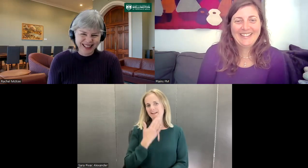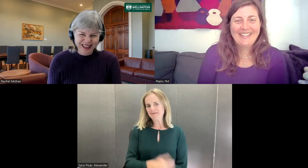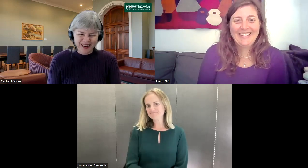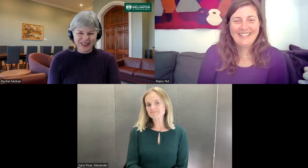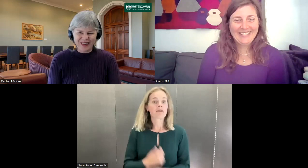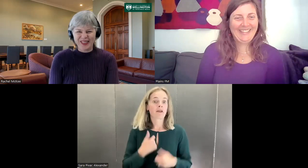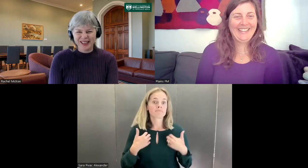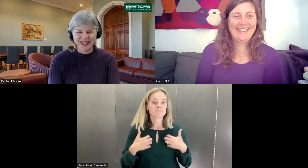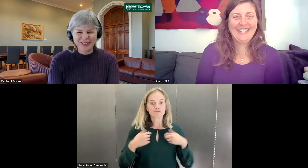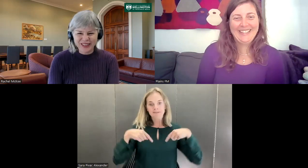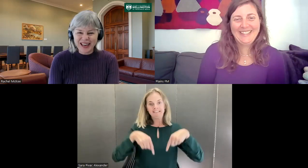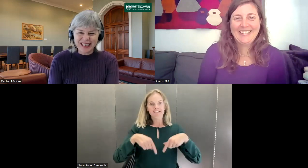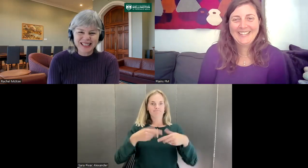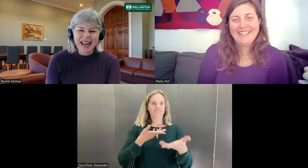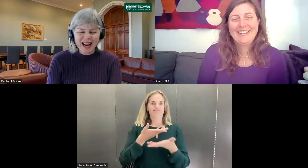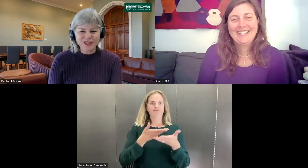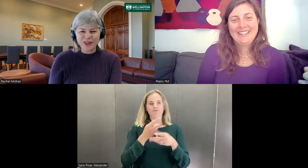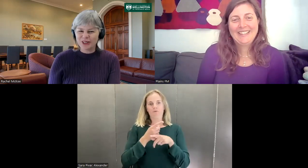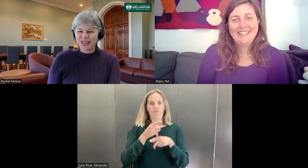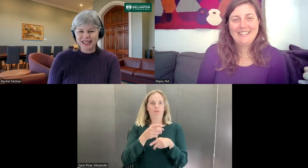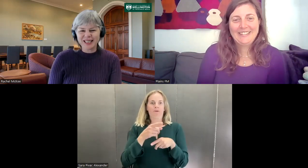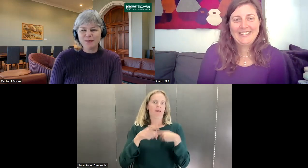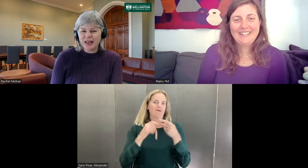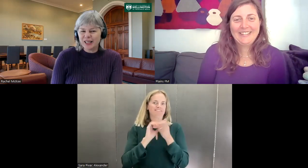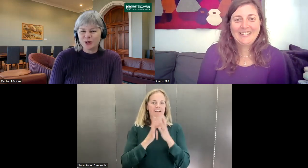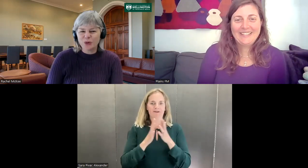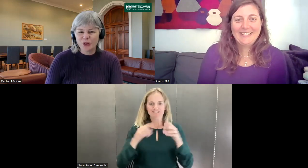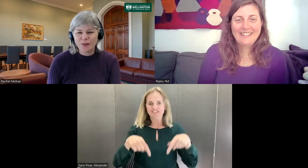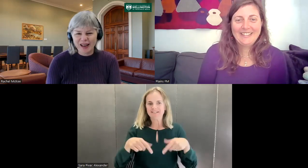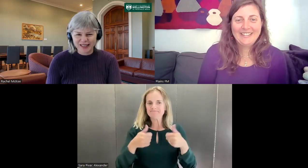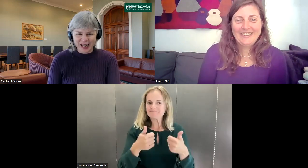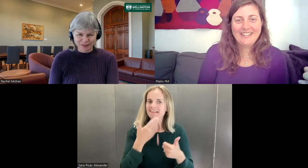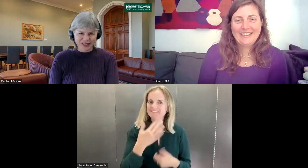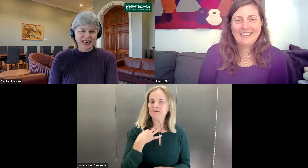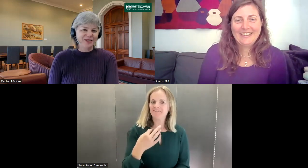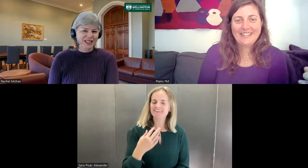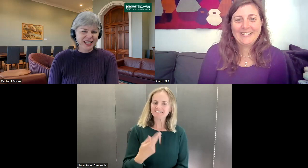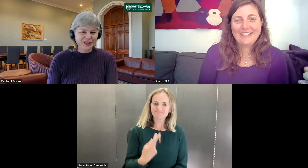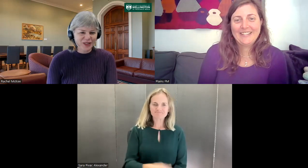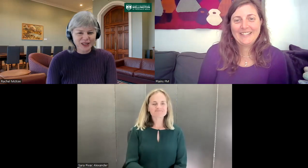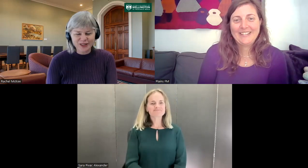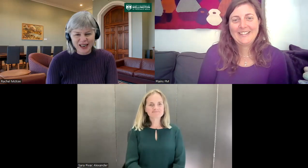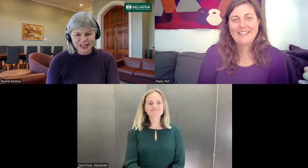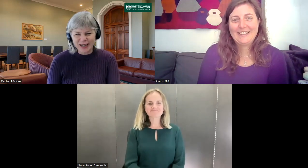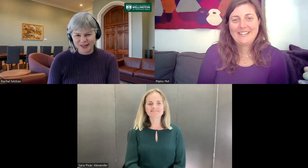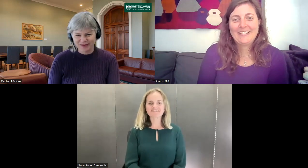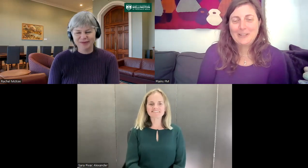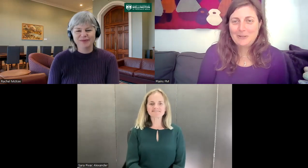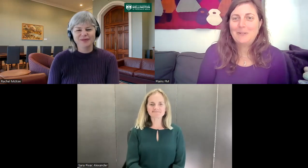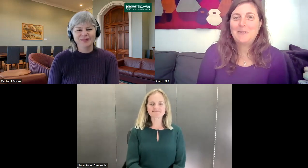Oh, thank you. That's very nice. And also, I'm very excited to be here to talk with you about sign language today. So thanks for inviting me. No problem.